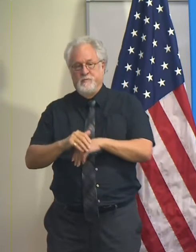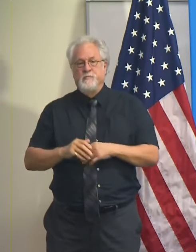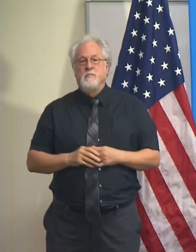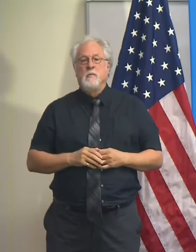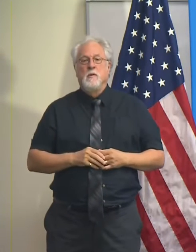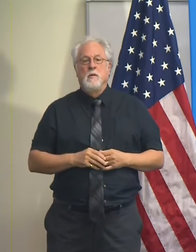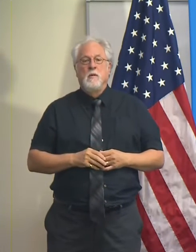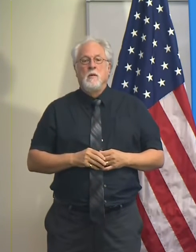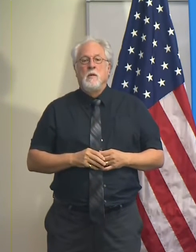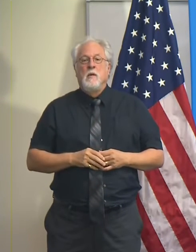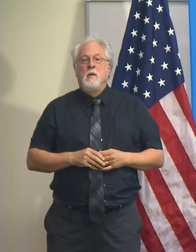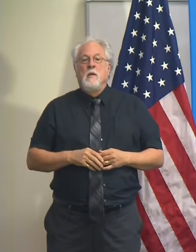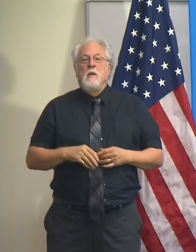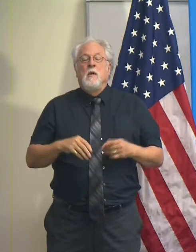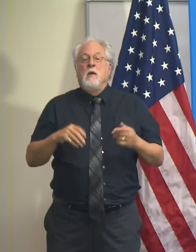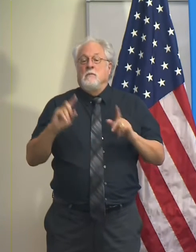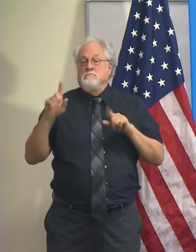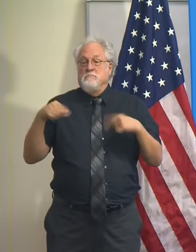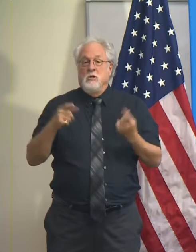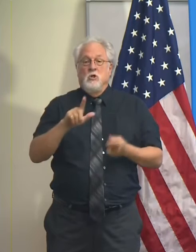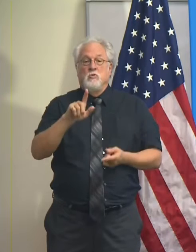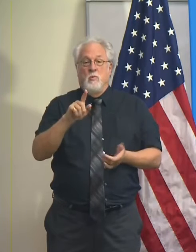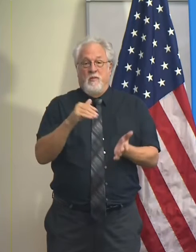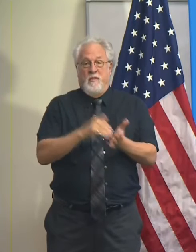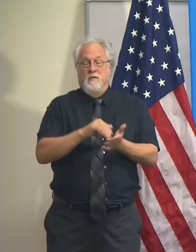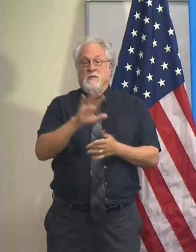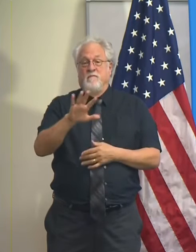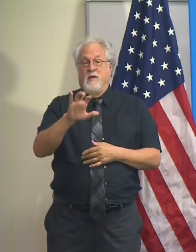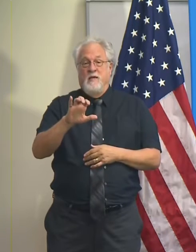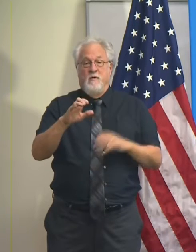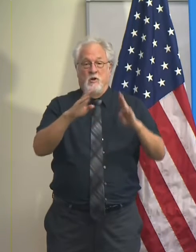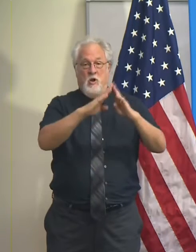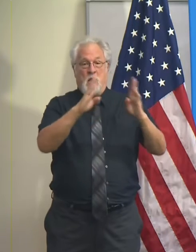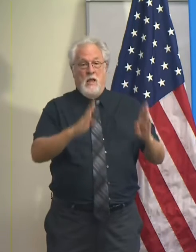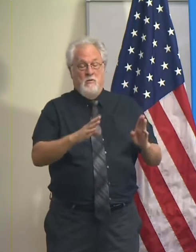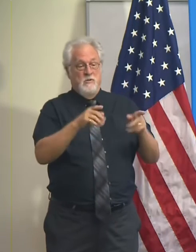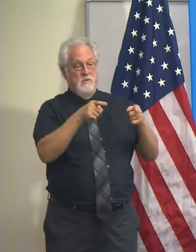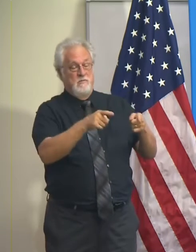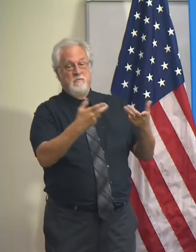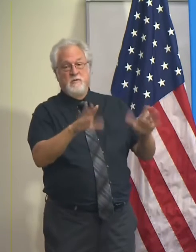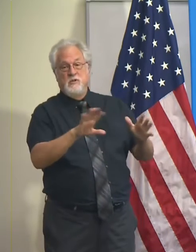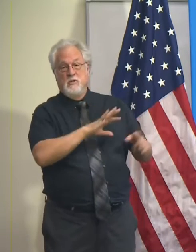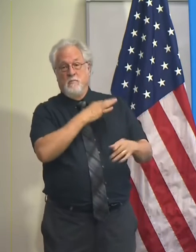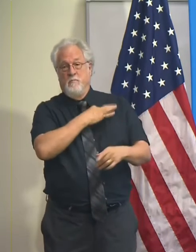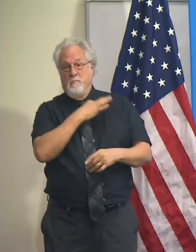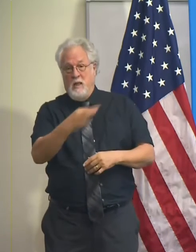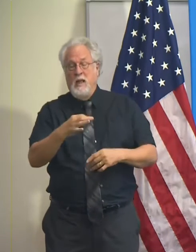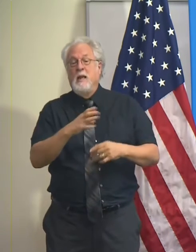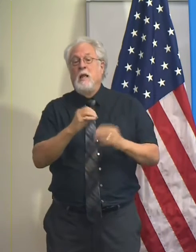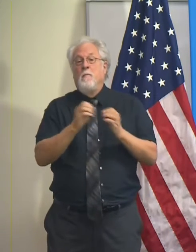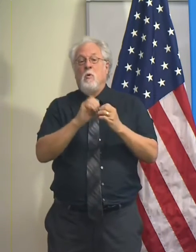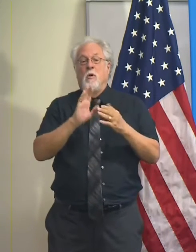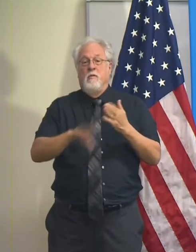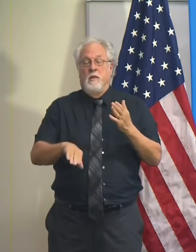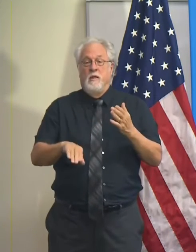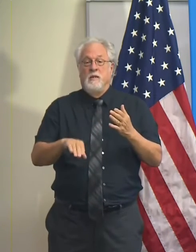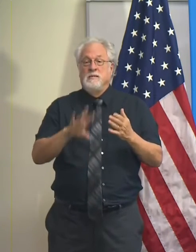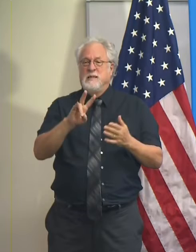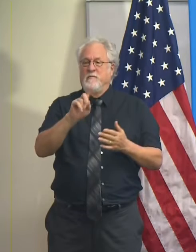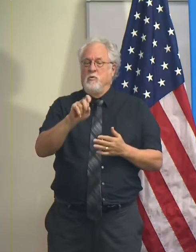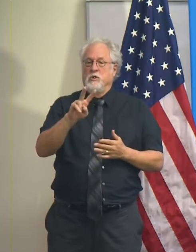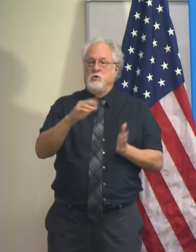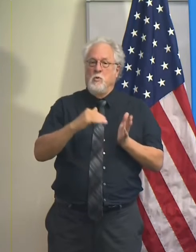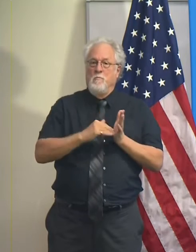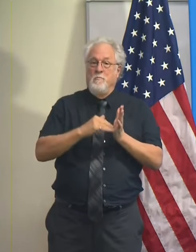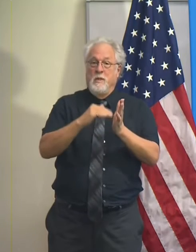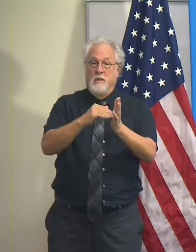.m. Thus far more than 21,500 households have applied and more than 7.2